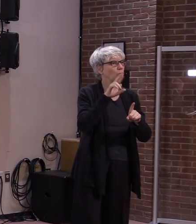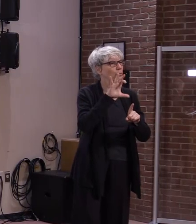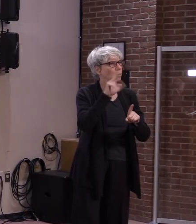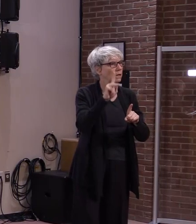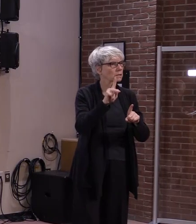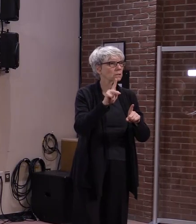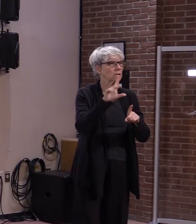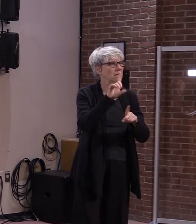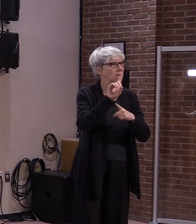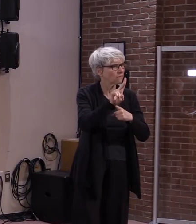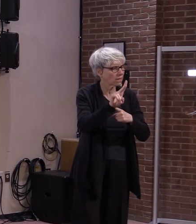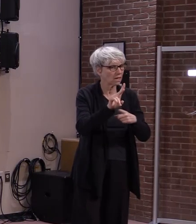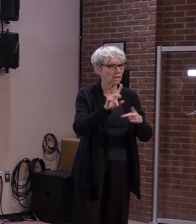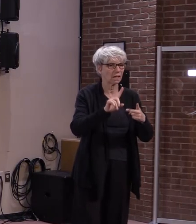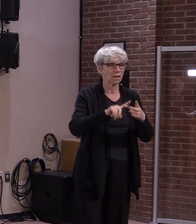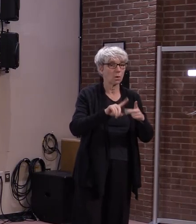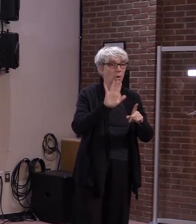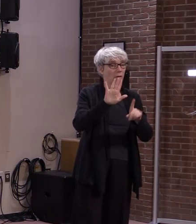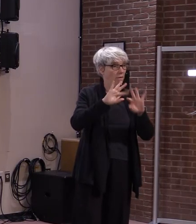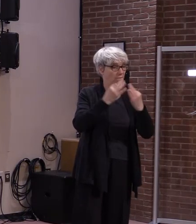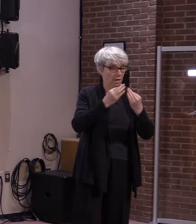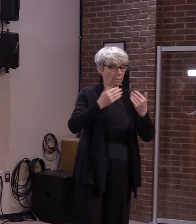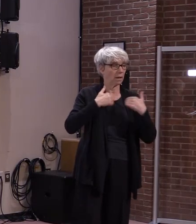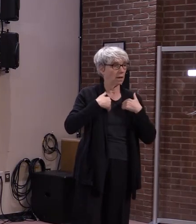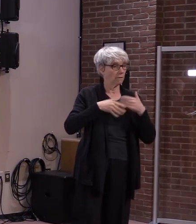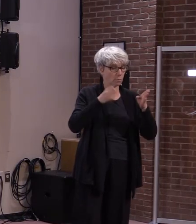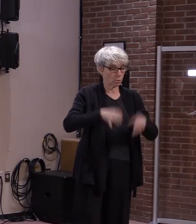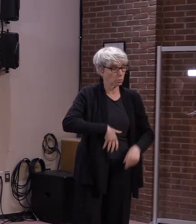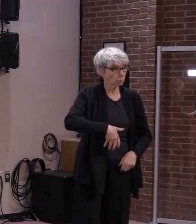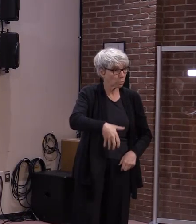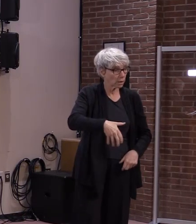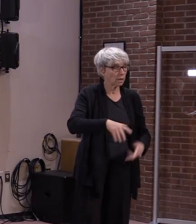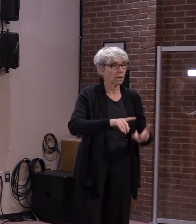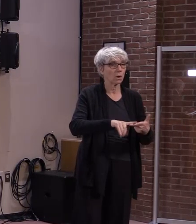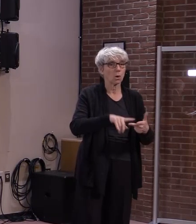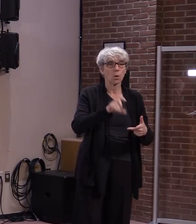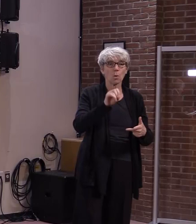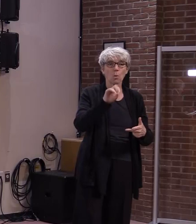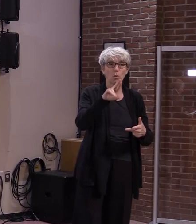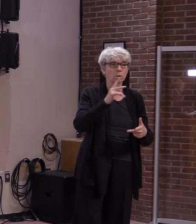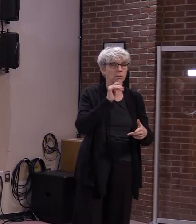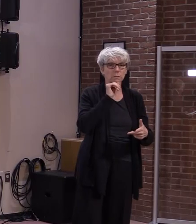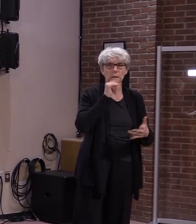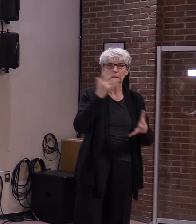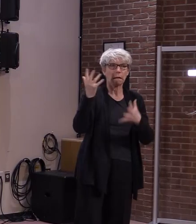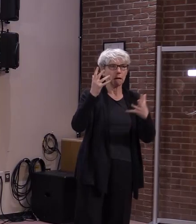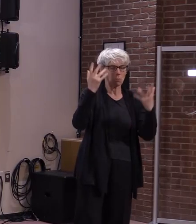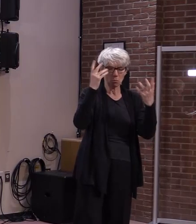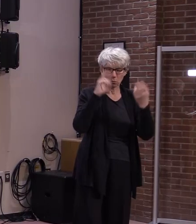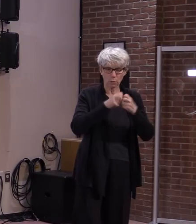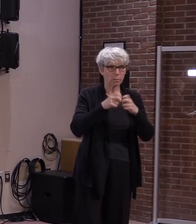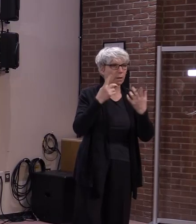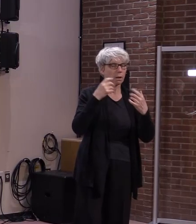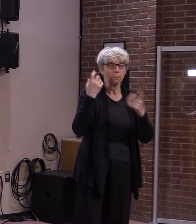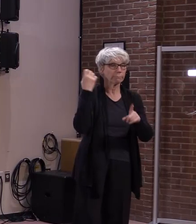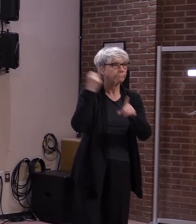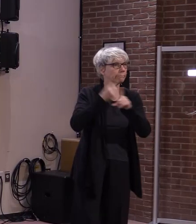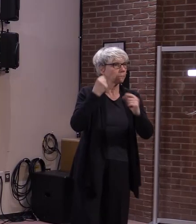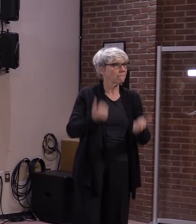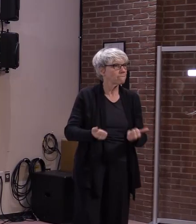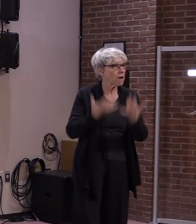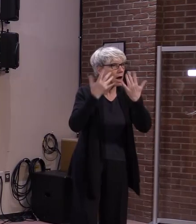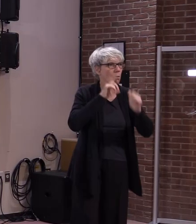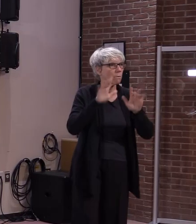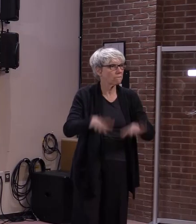including a pregnant person and victims of natural disasters such as fire and flood. The